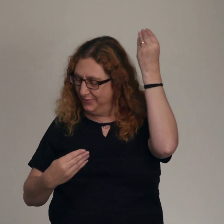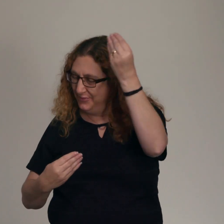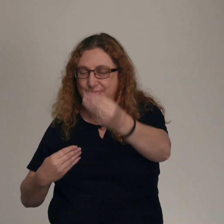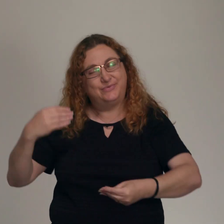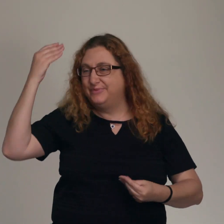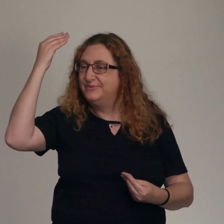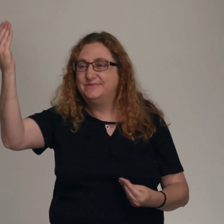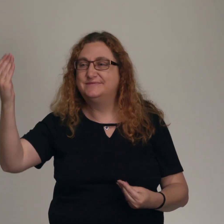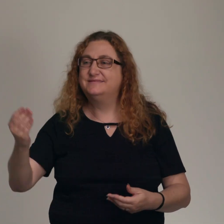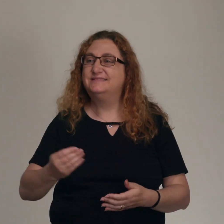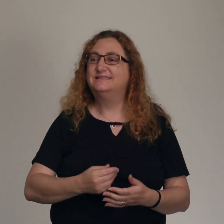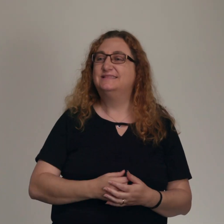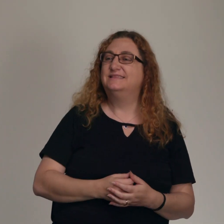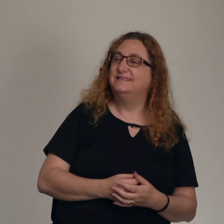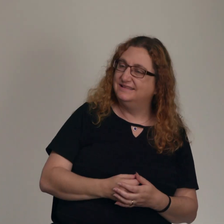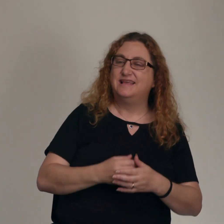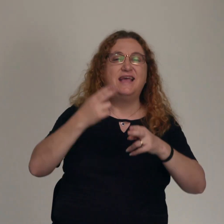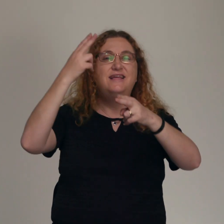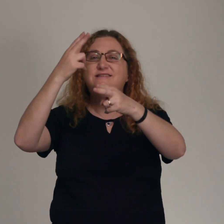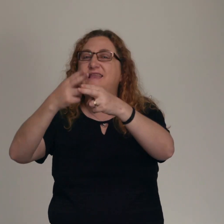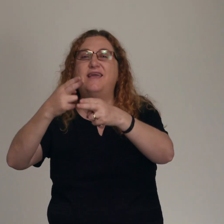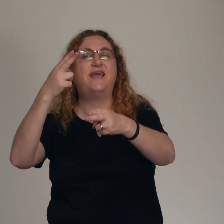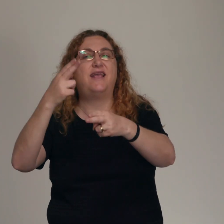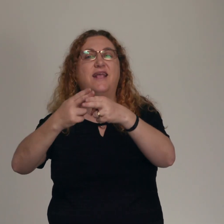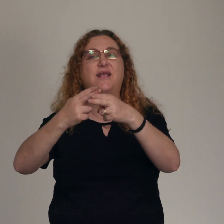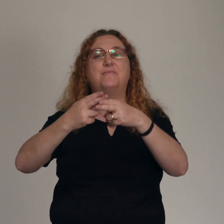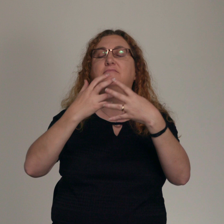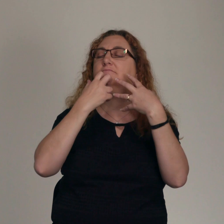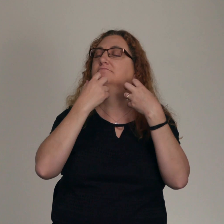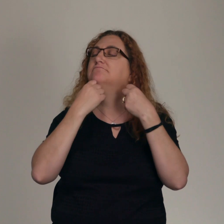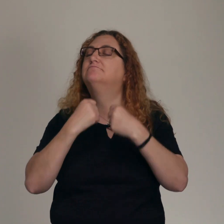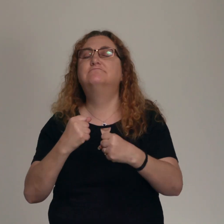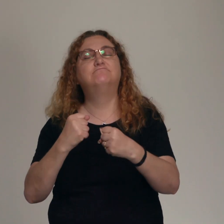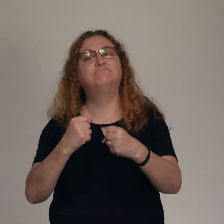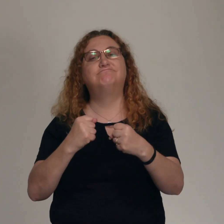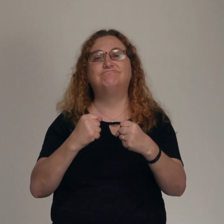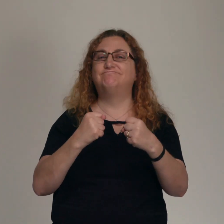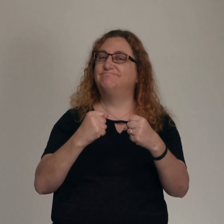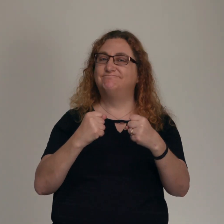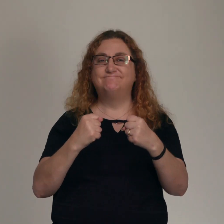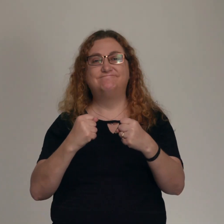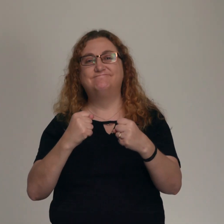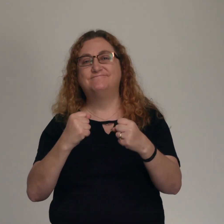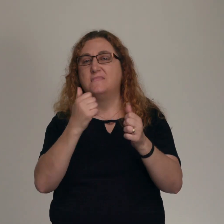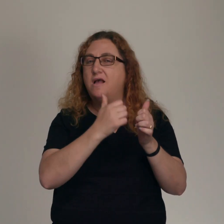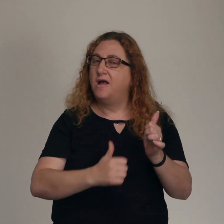glorified The name above all names Will